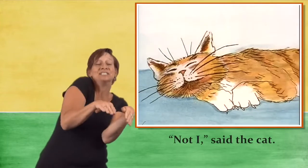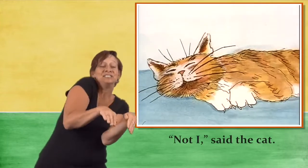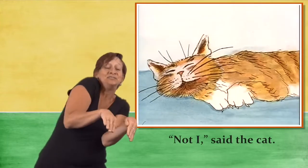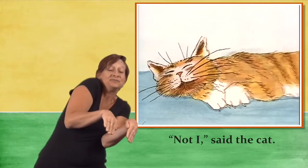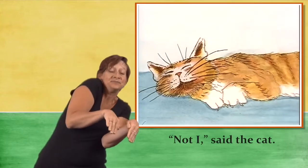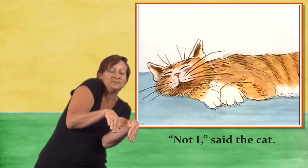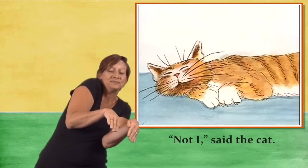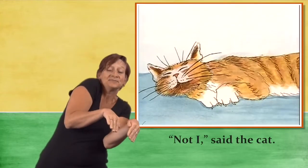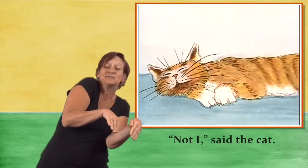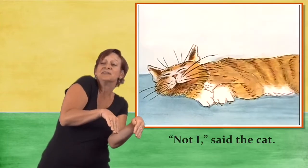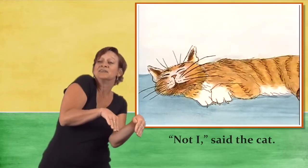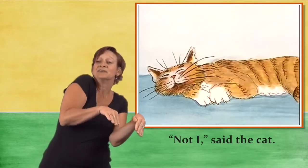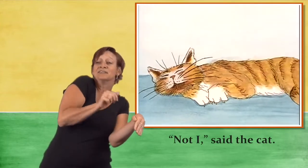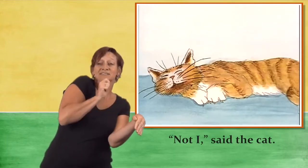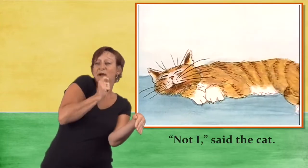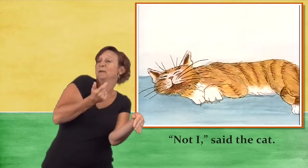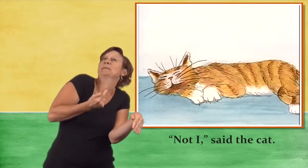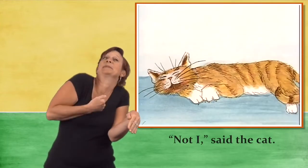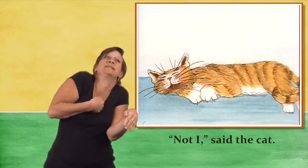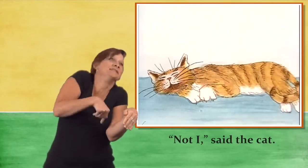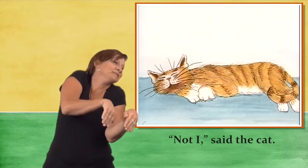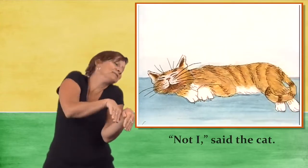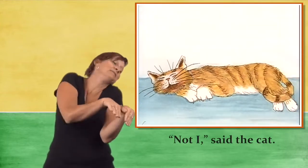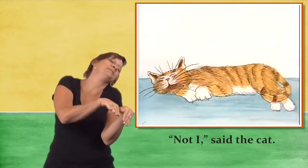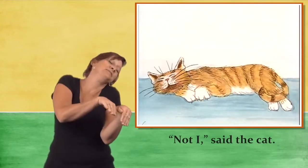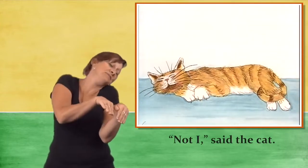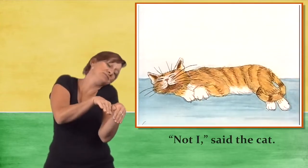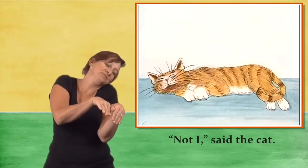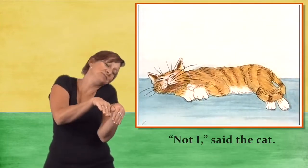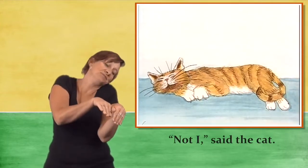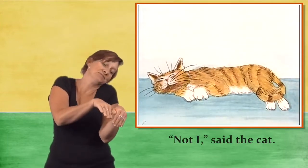Not I, said the cat.